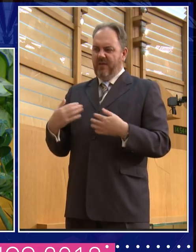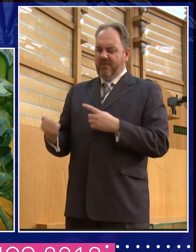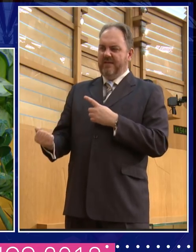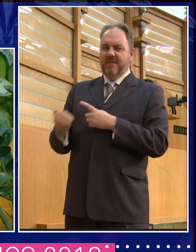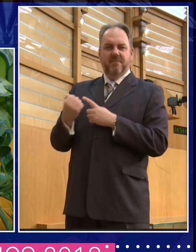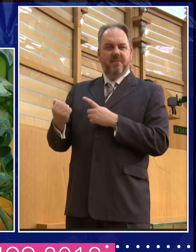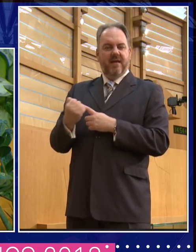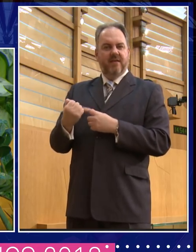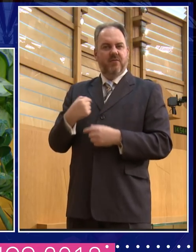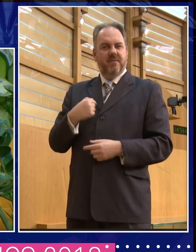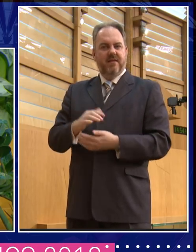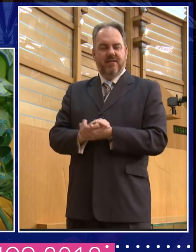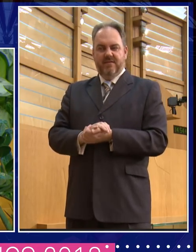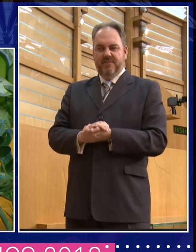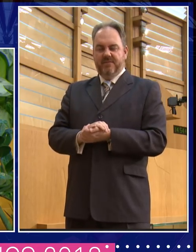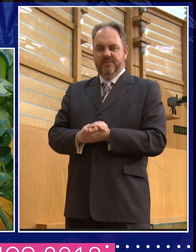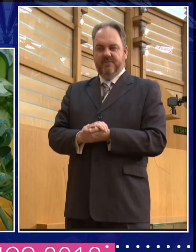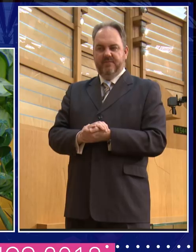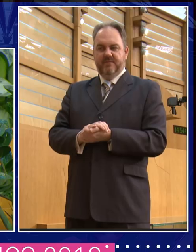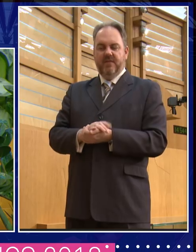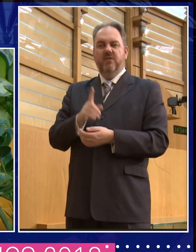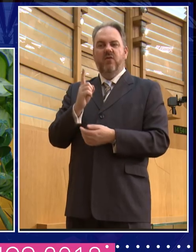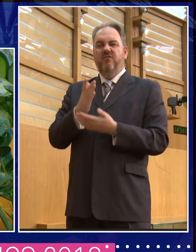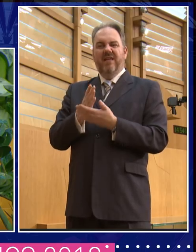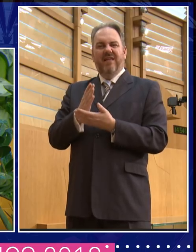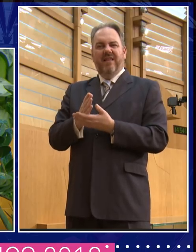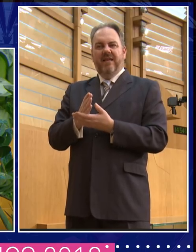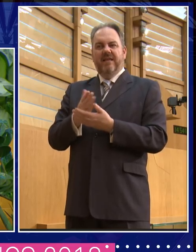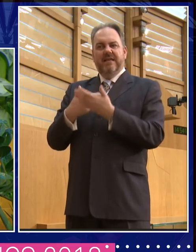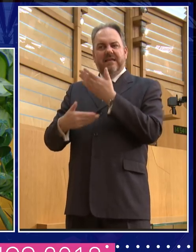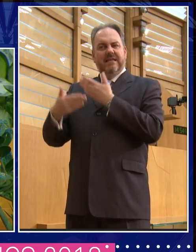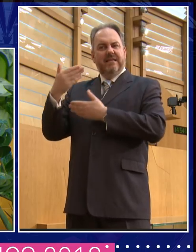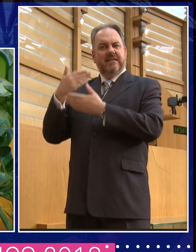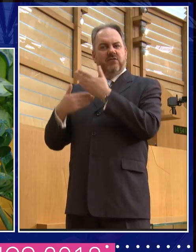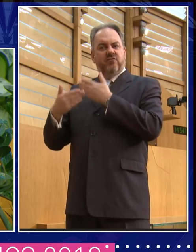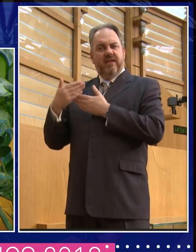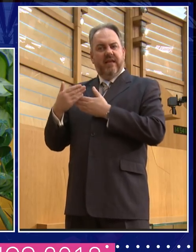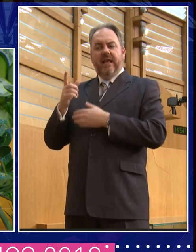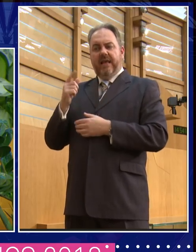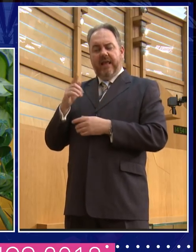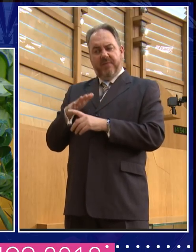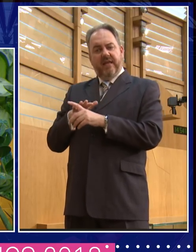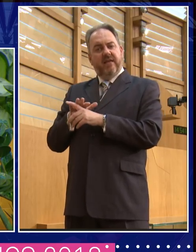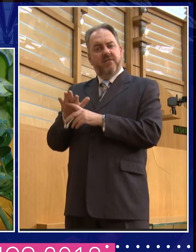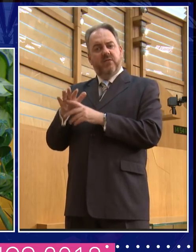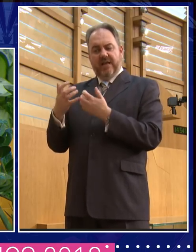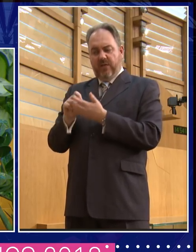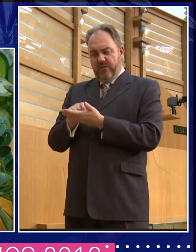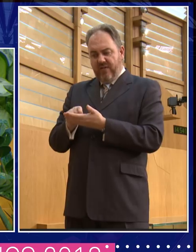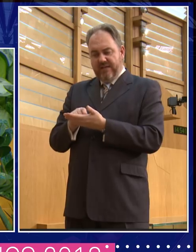history finished once we've given it a feminist tinge, but we are going to, it's going to enrich what we see.